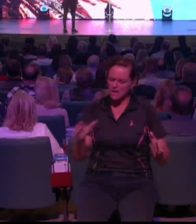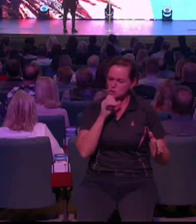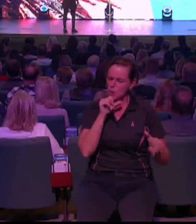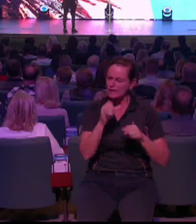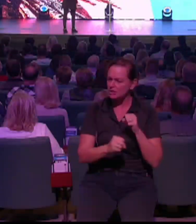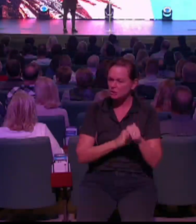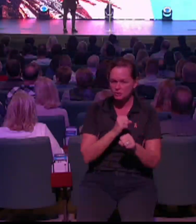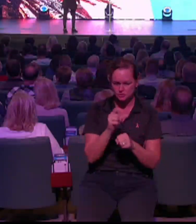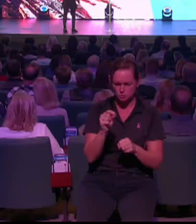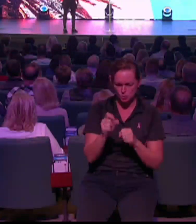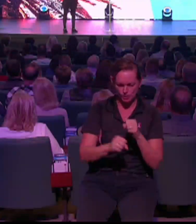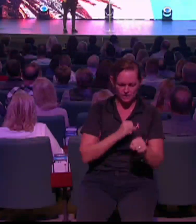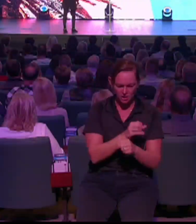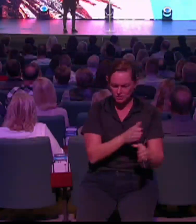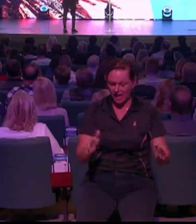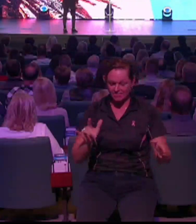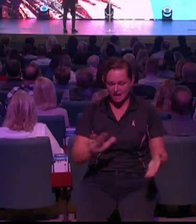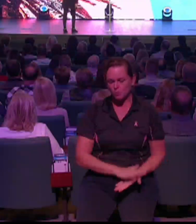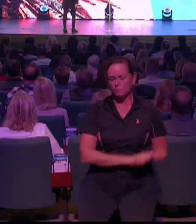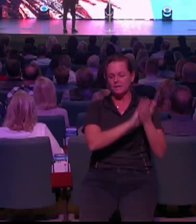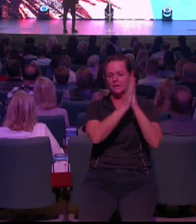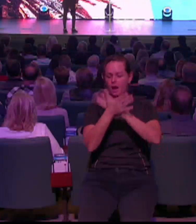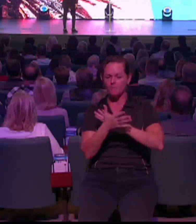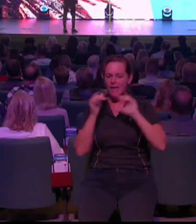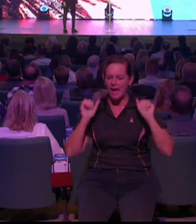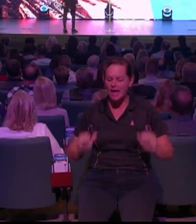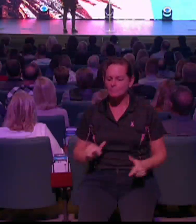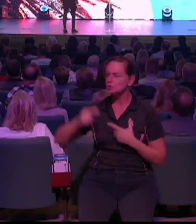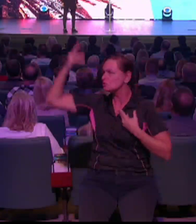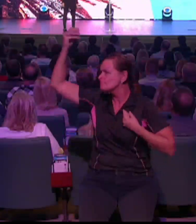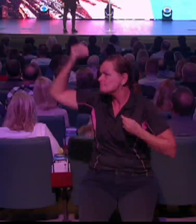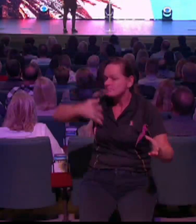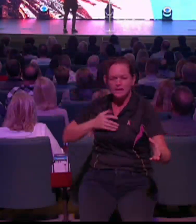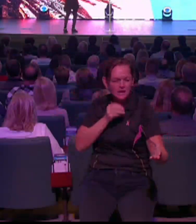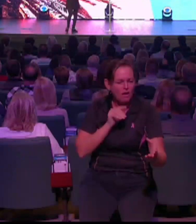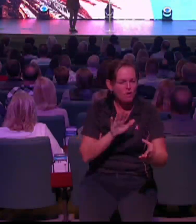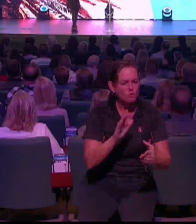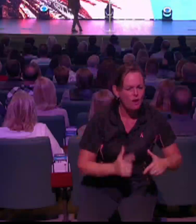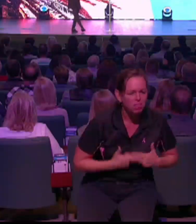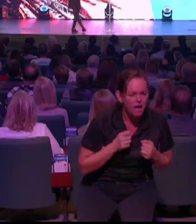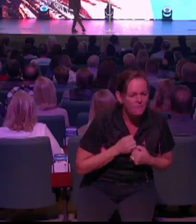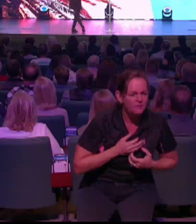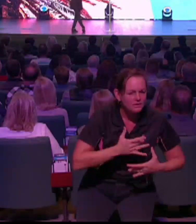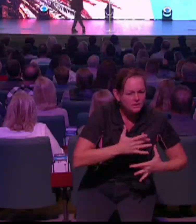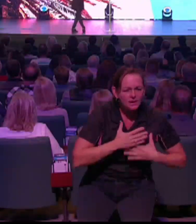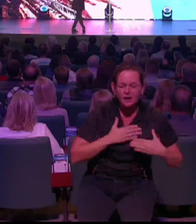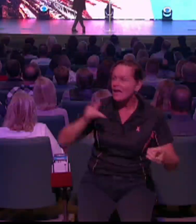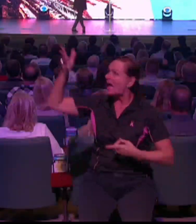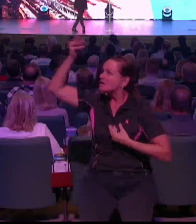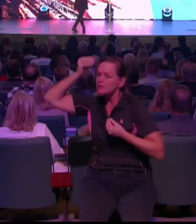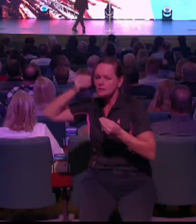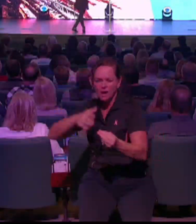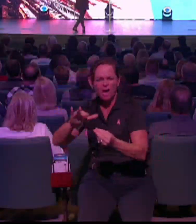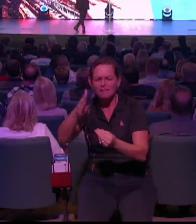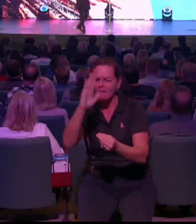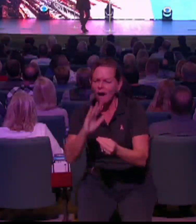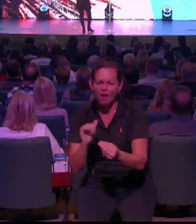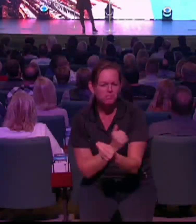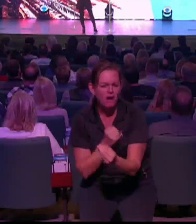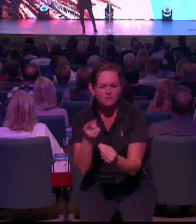and hope and strength and life and love. We are going to actually be a generation that stands